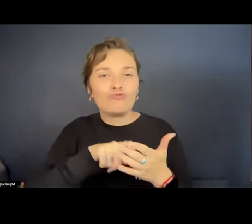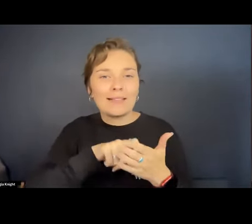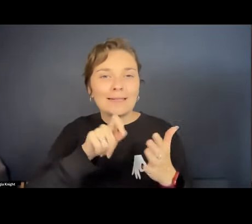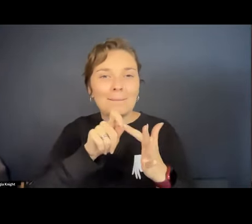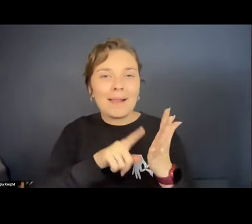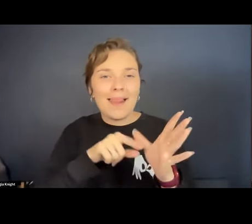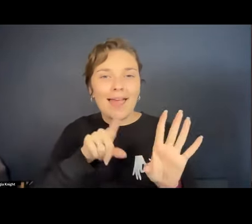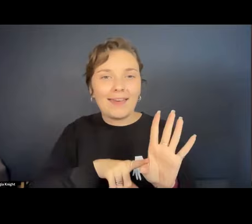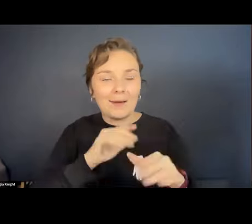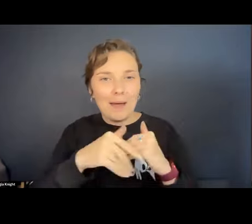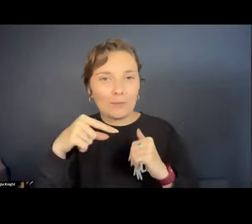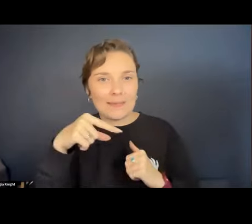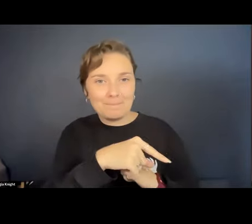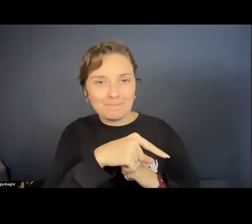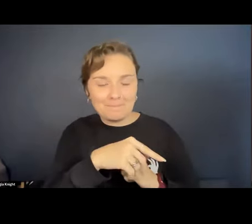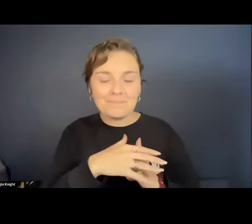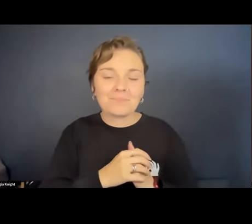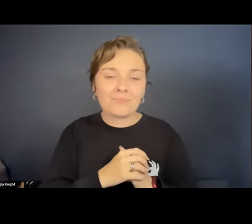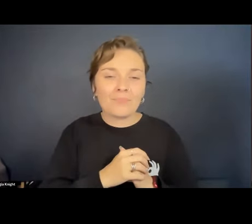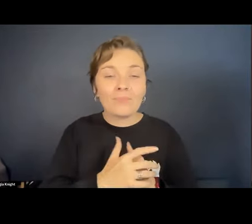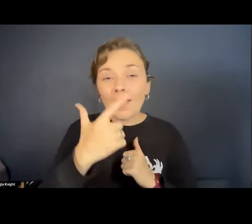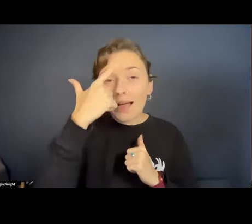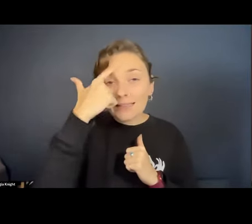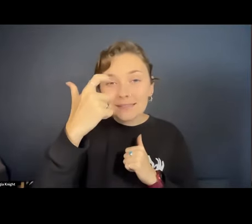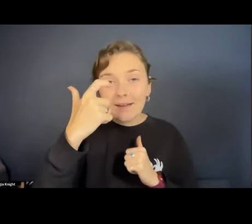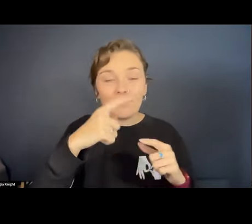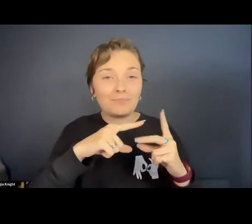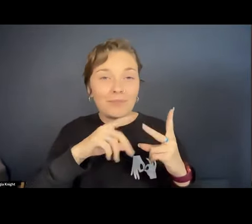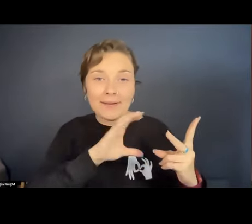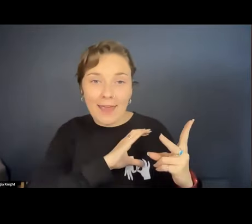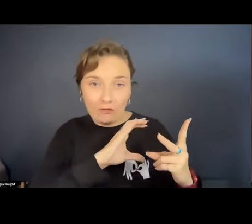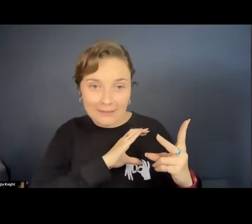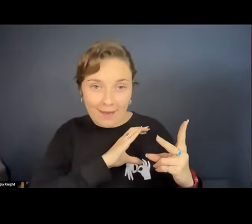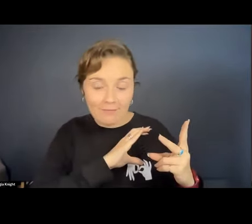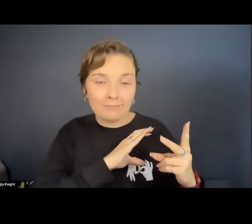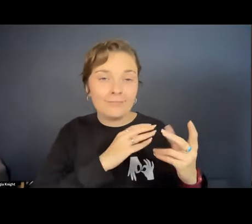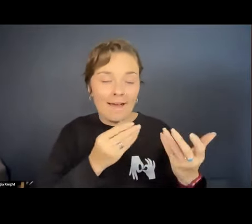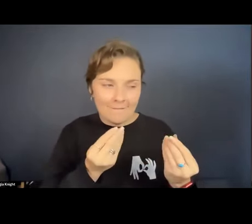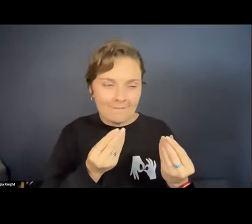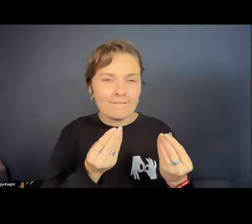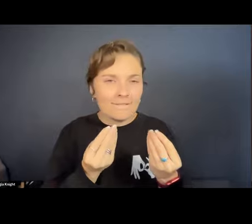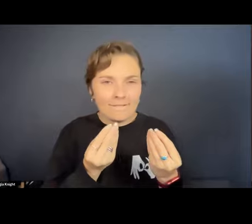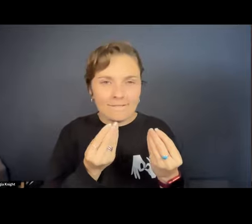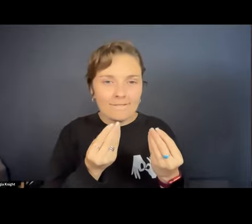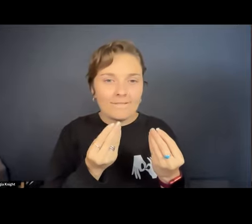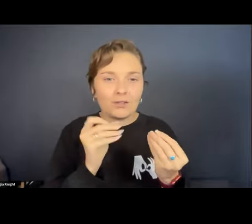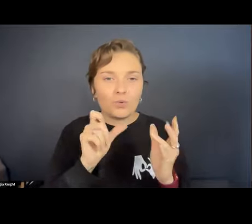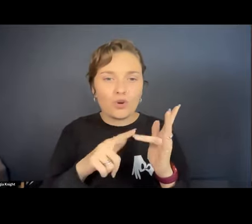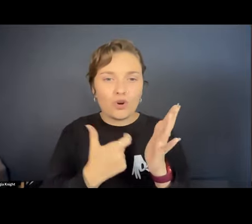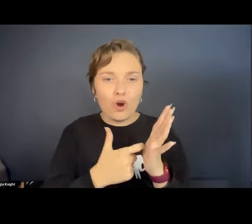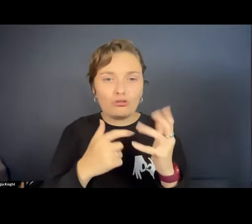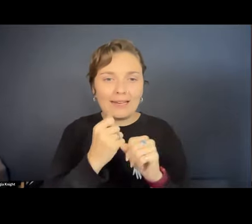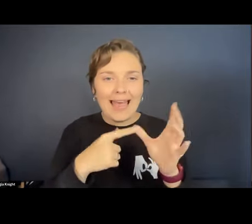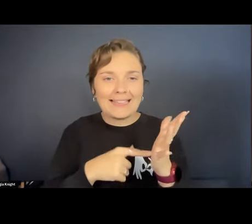So I took this story, this idea and the character of Dog Dog to Corrugated Eye and Youth